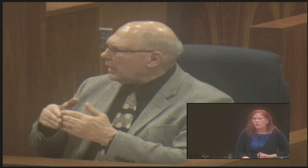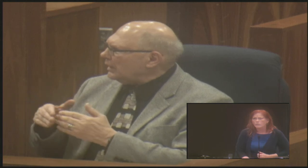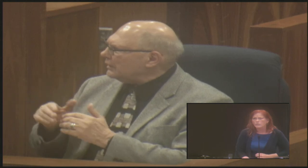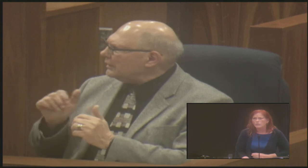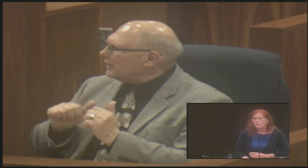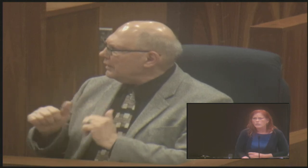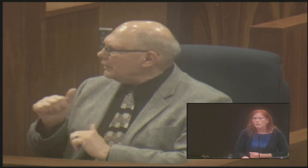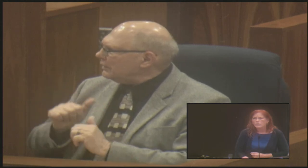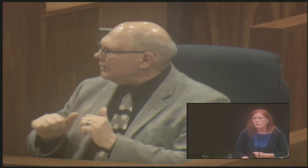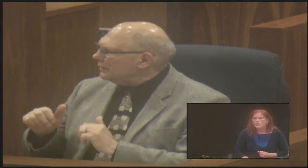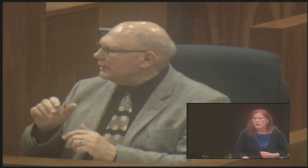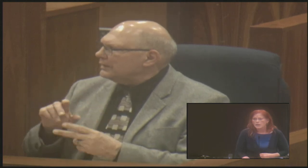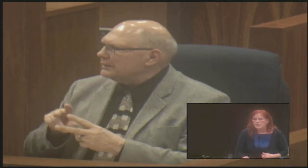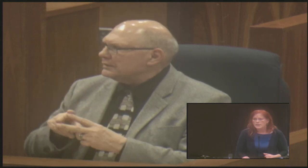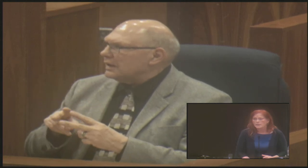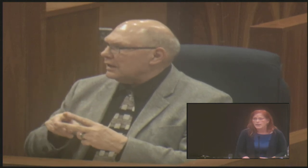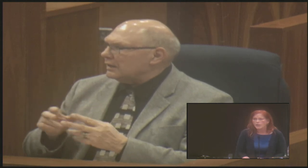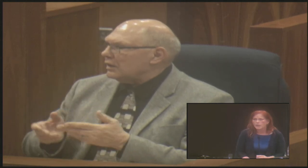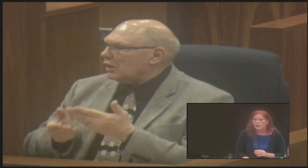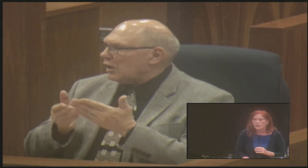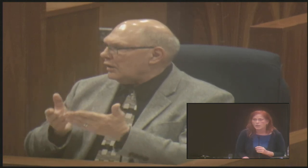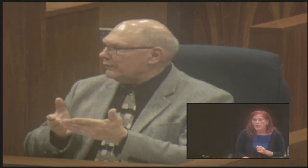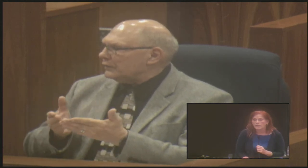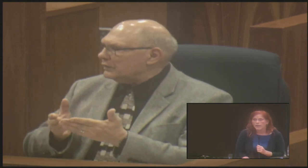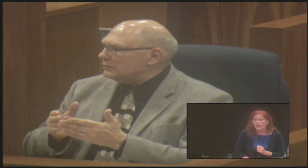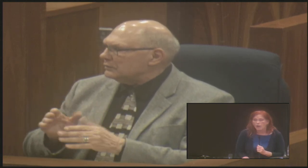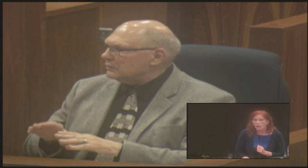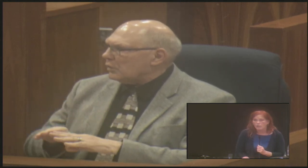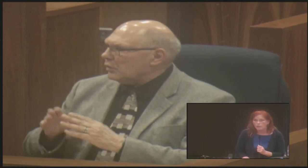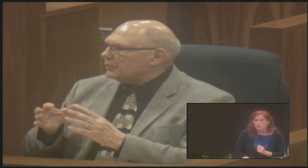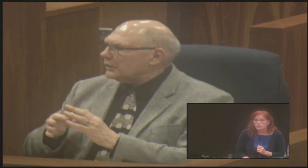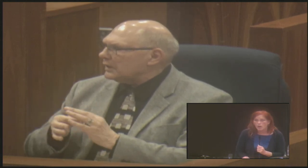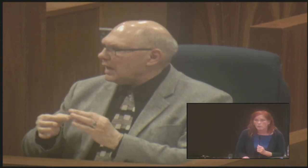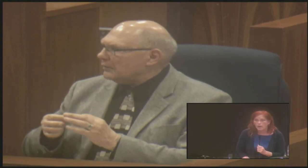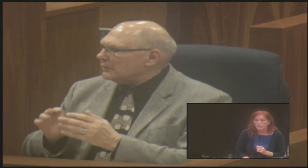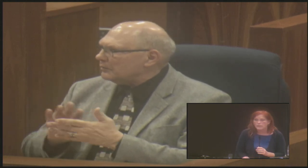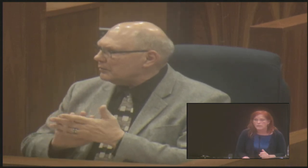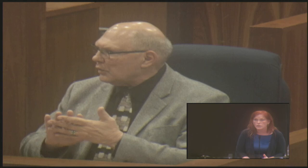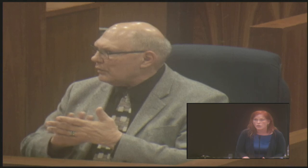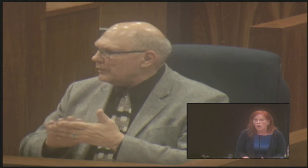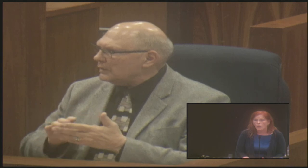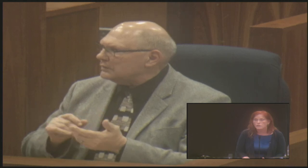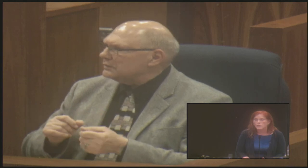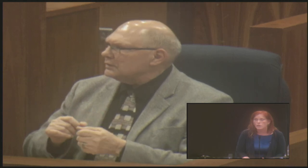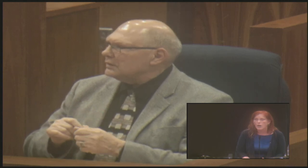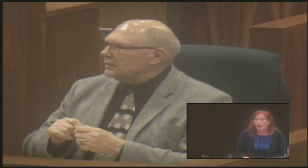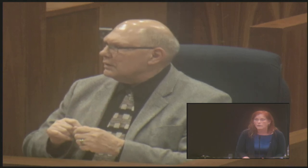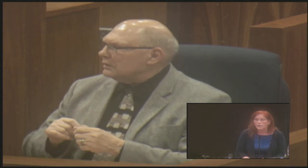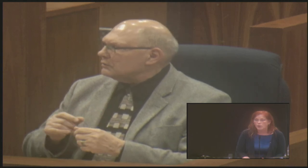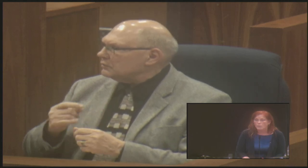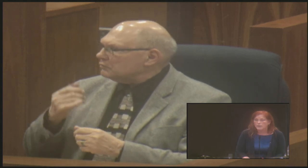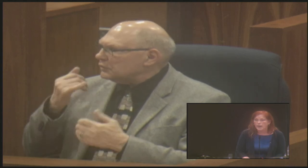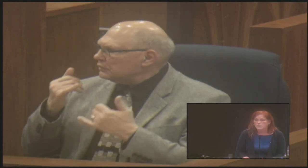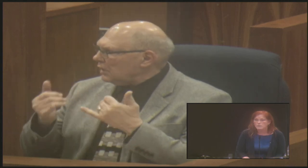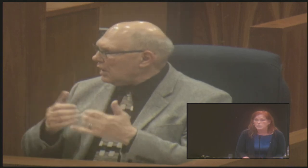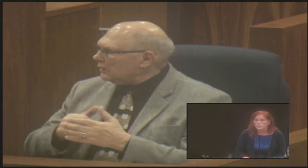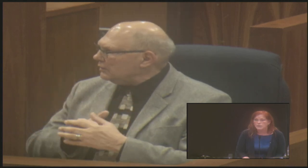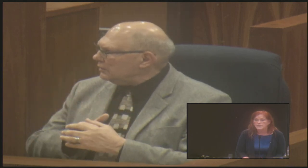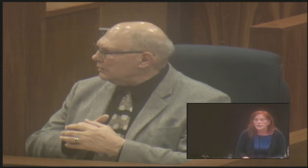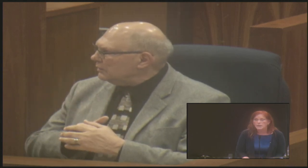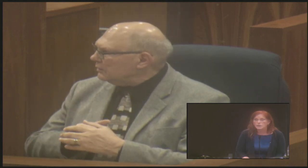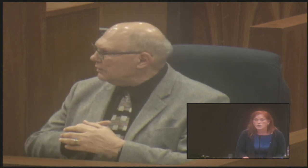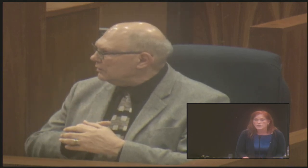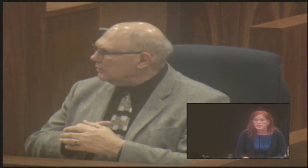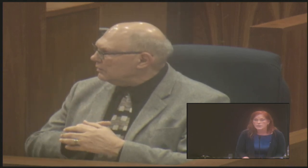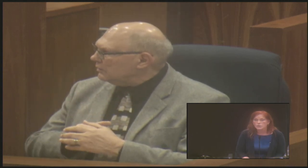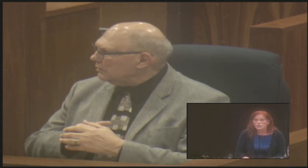downtown film streams. Uh, it's a downtown theater and they are those small private theaters are also offering open captioned